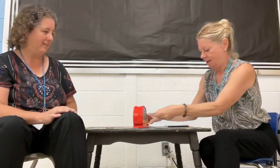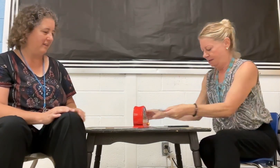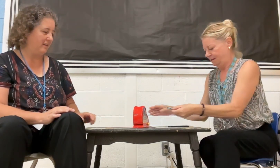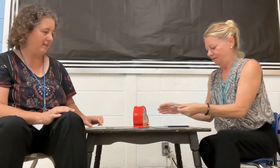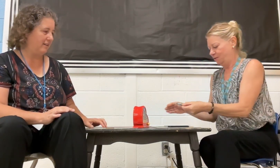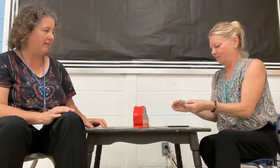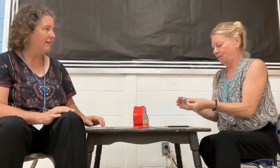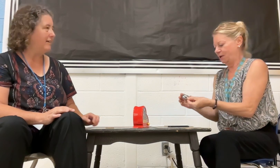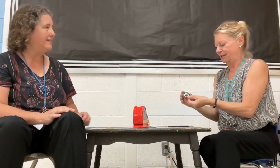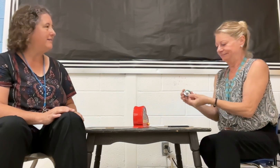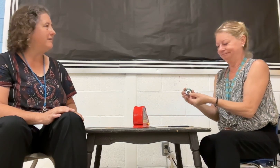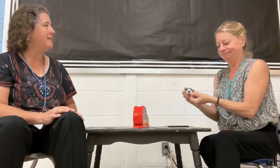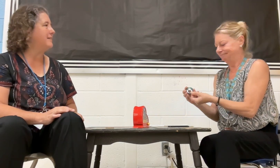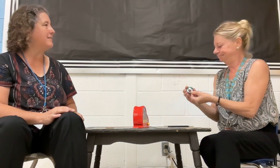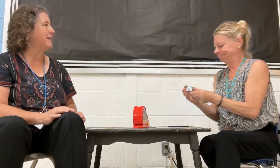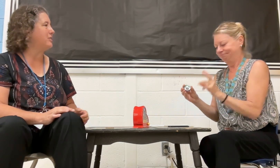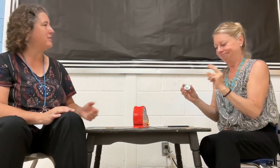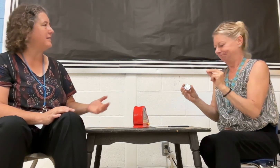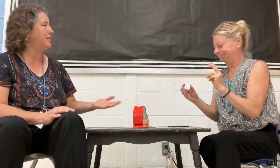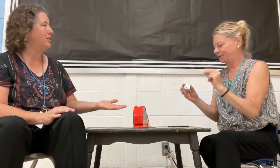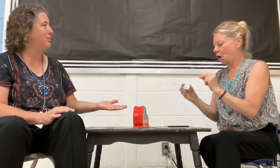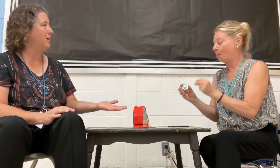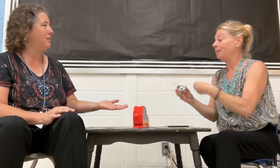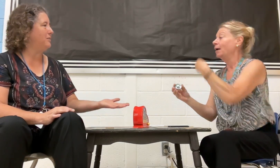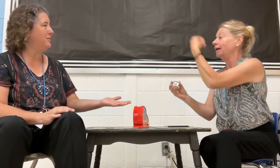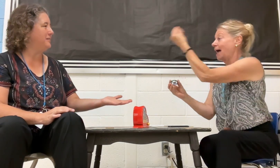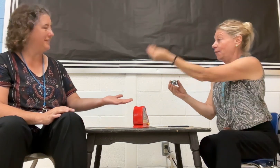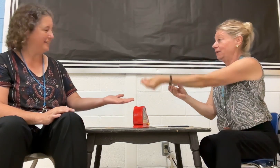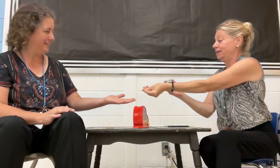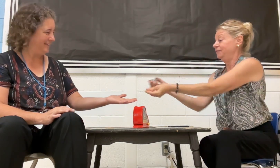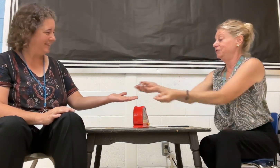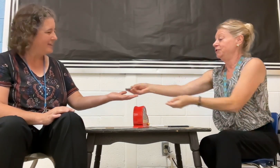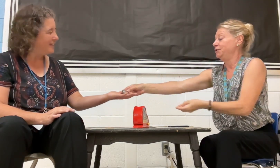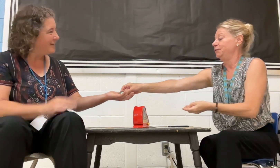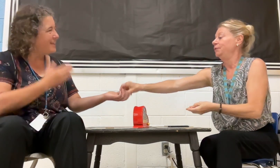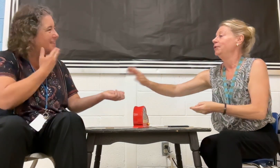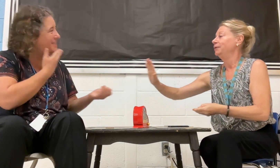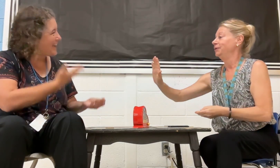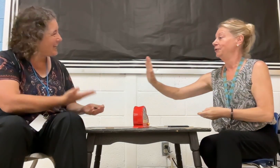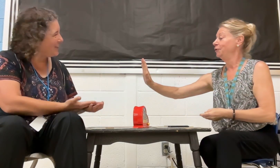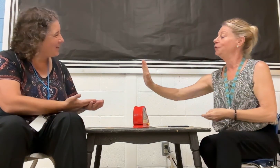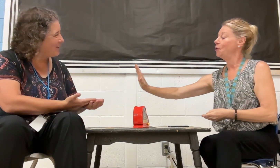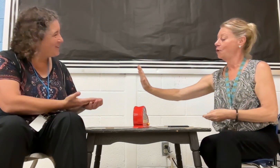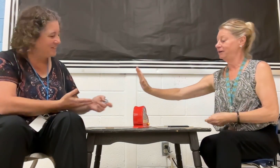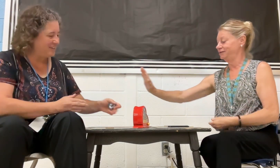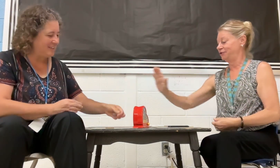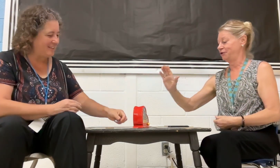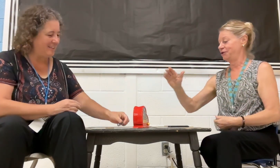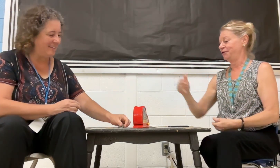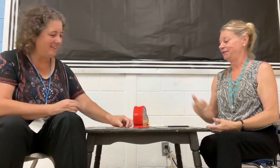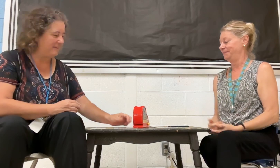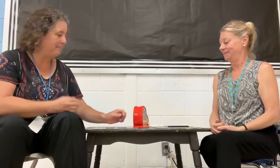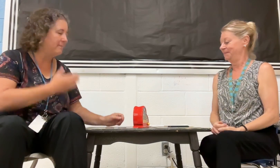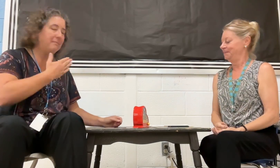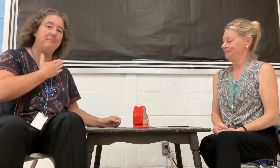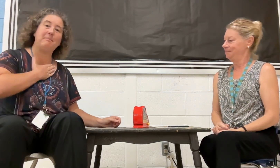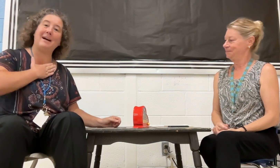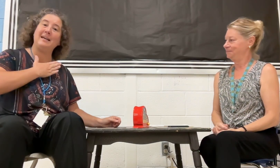Oh boy. Then let's take turns. Here you go. I'll give to you. Thank you. Turn. My